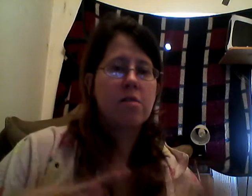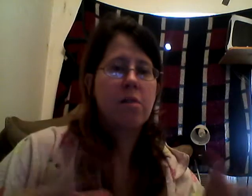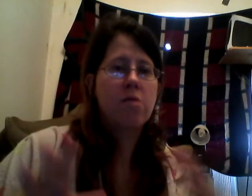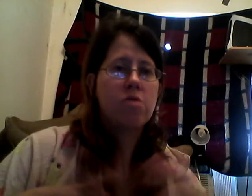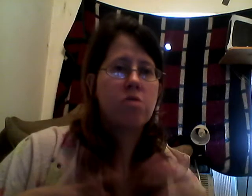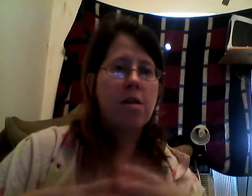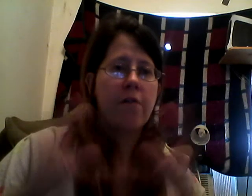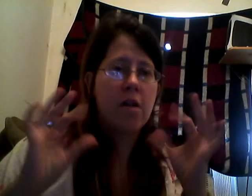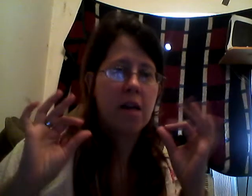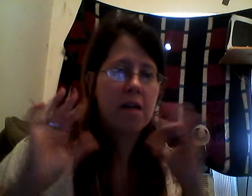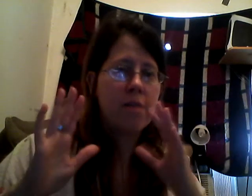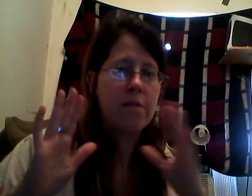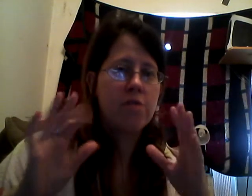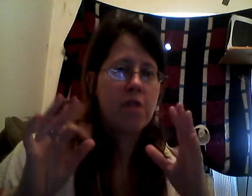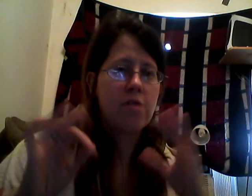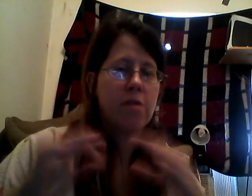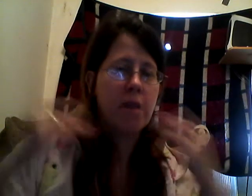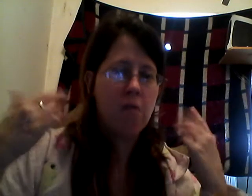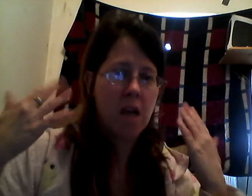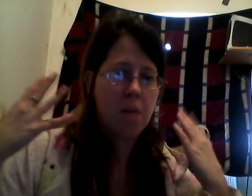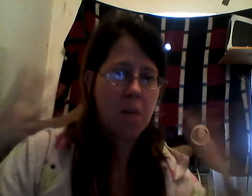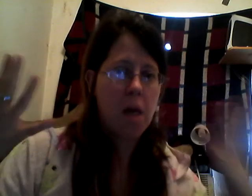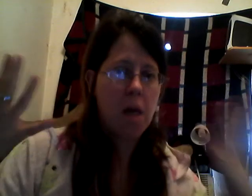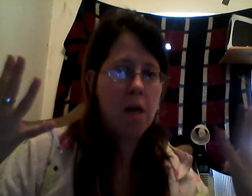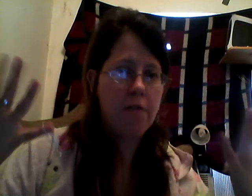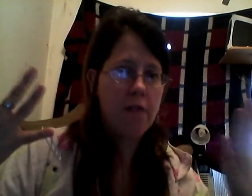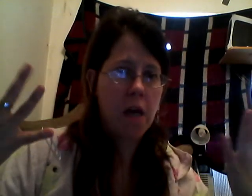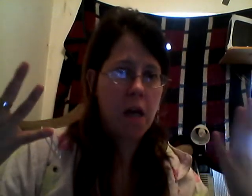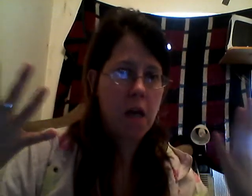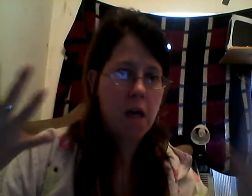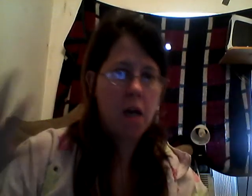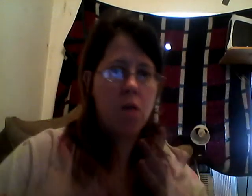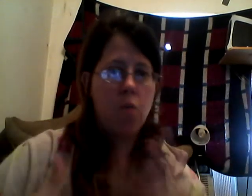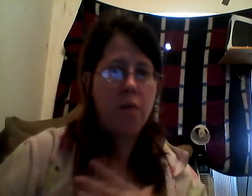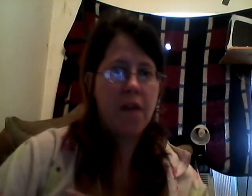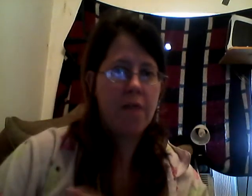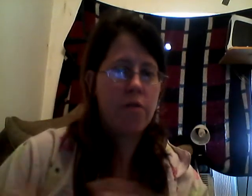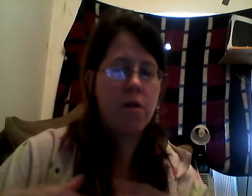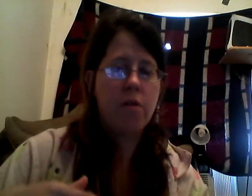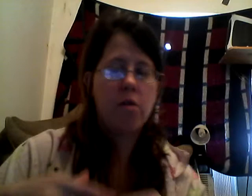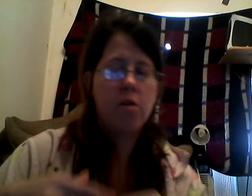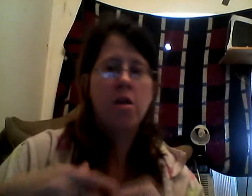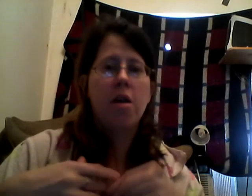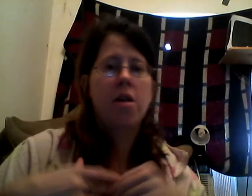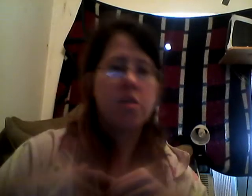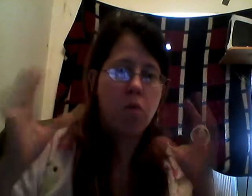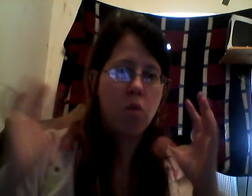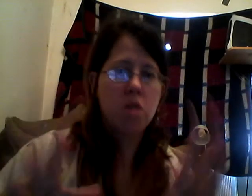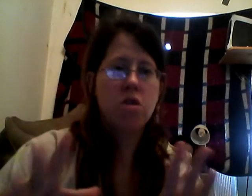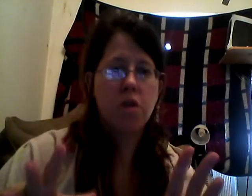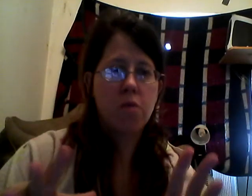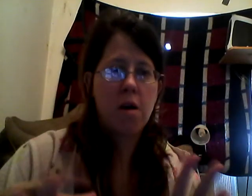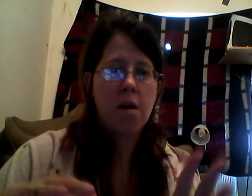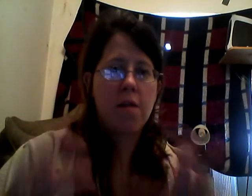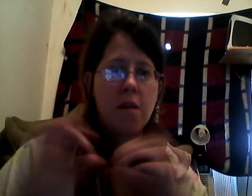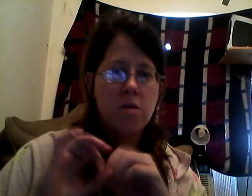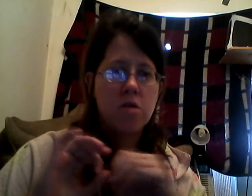about trying to figure out, like, a little bit of a strategy, but I don't like playing everything, you know, one thing after another. Just put one certain ride, and then just,